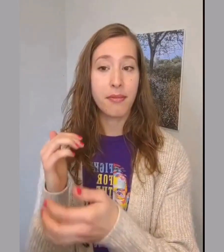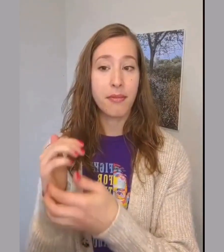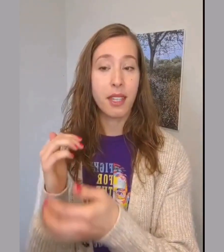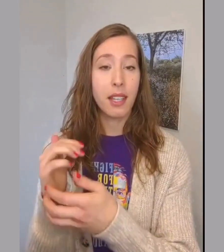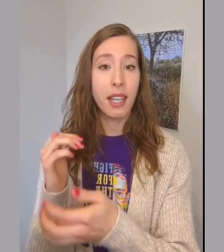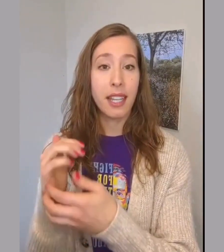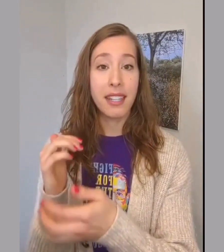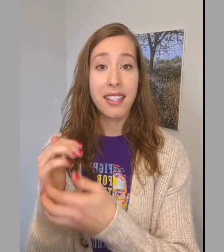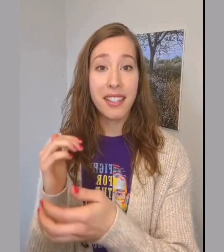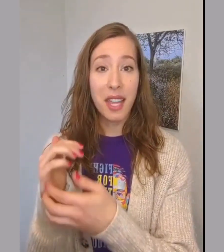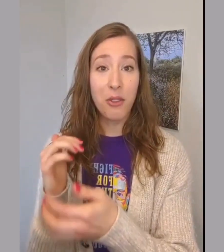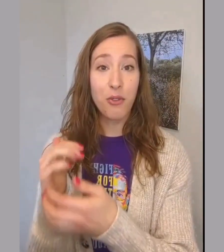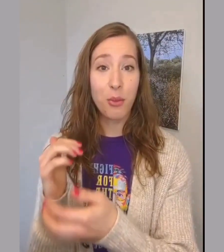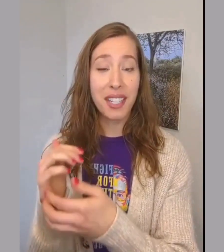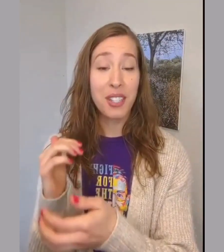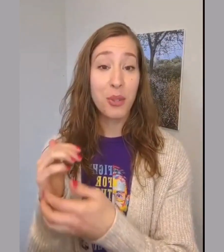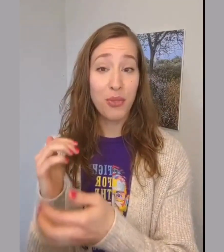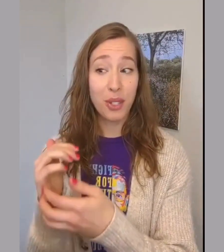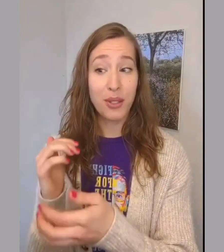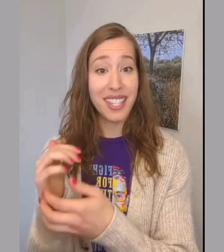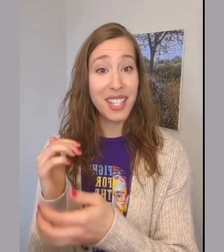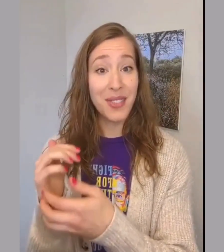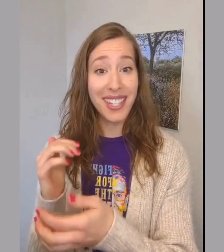And it's safe for me to feel these feelings.